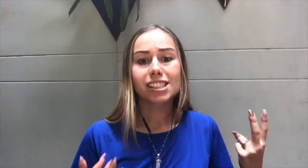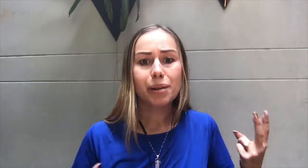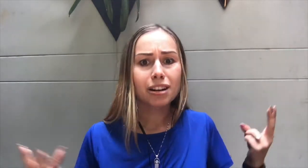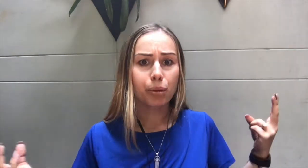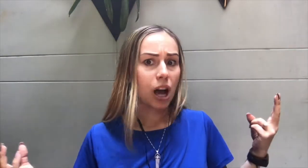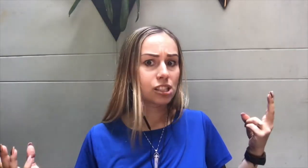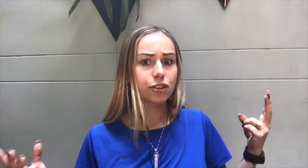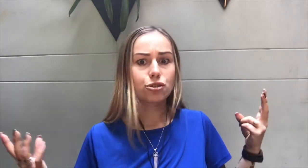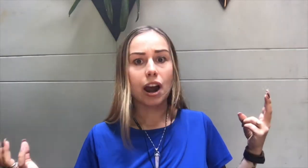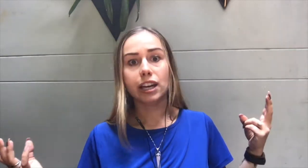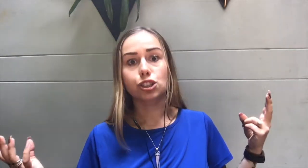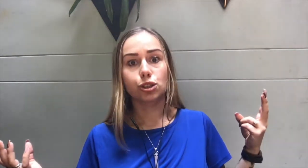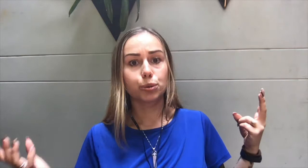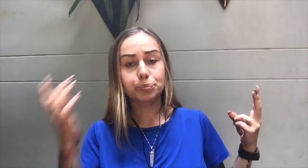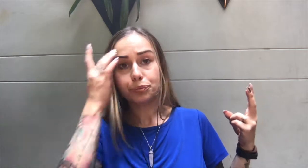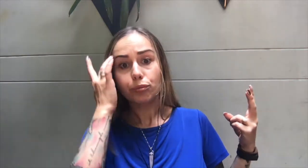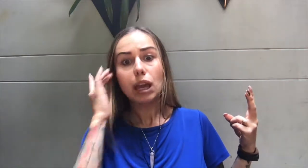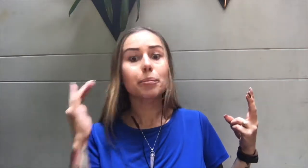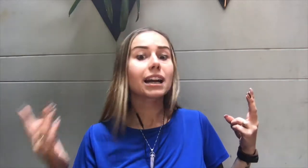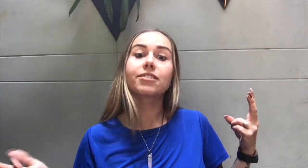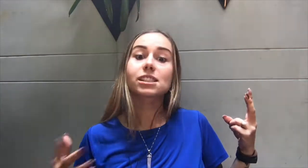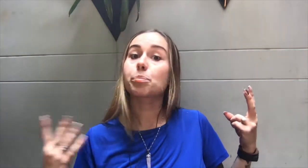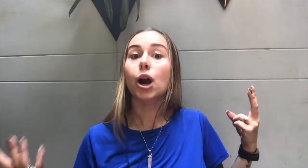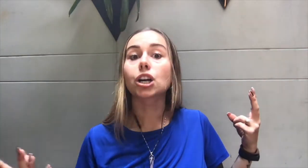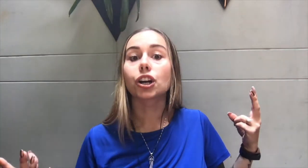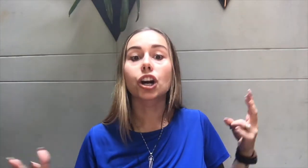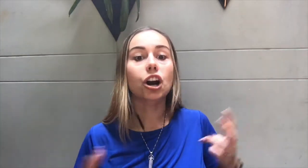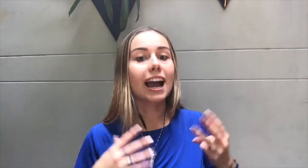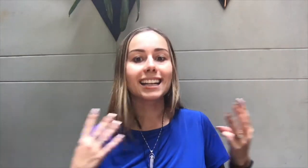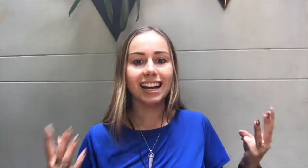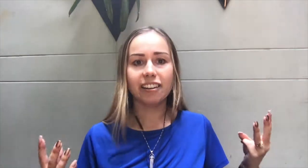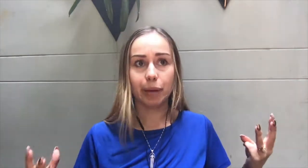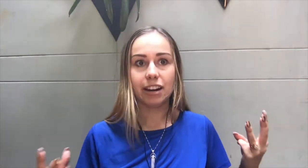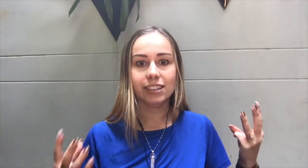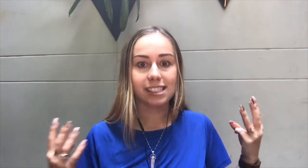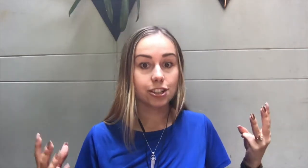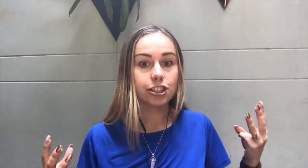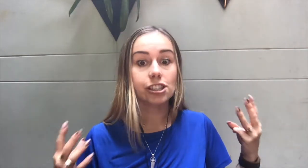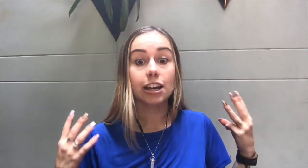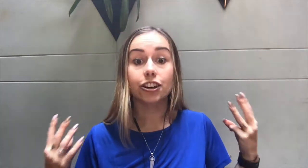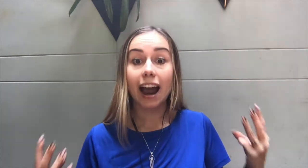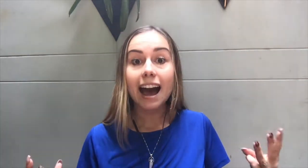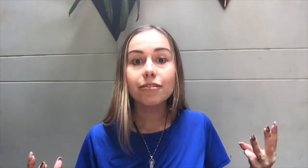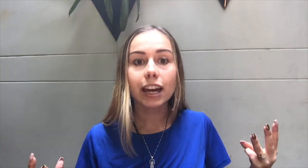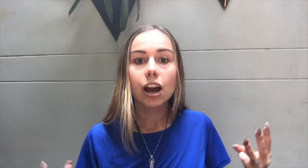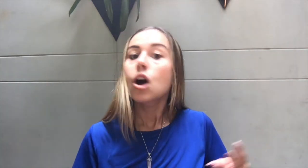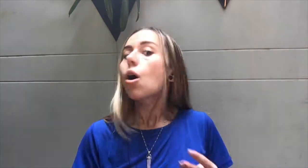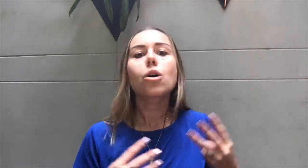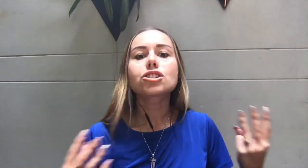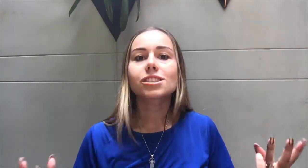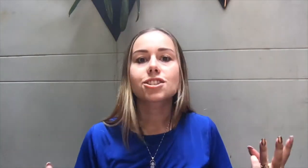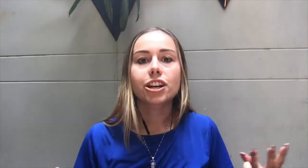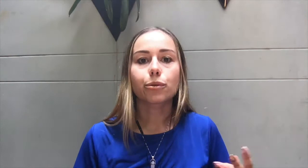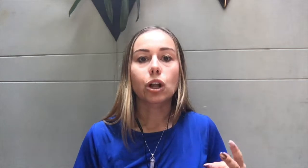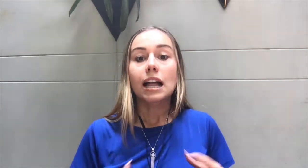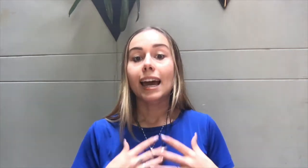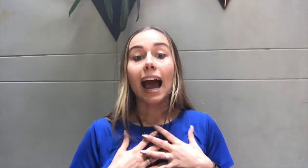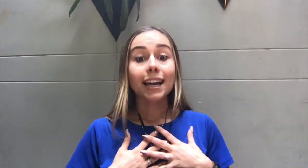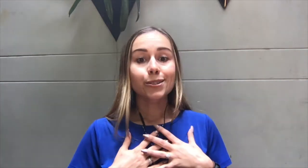some kind of blocks if you're trying to manifest a partner or any kind of manifestations that you're having or just in general. Like I used